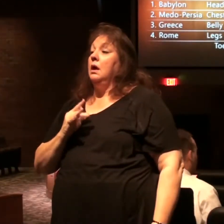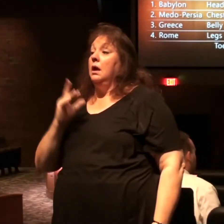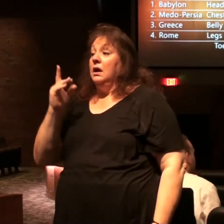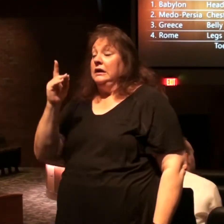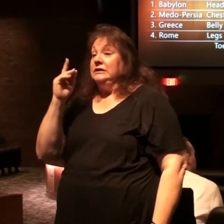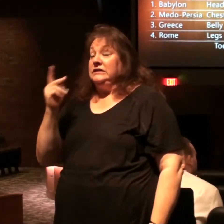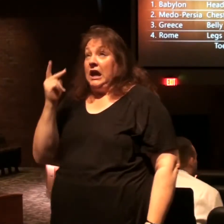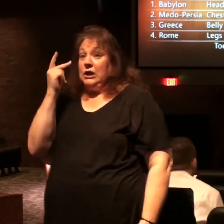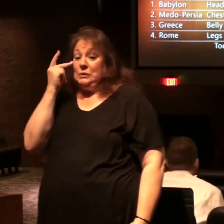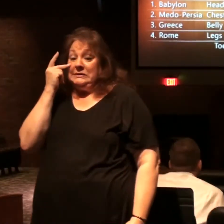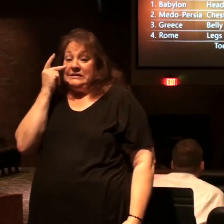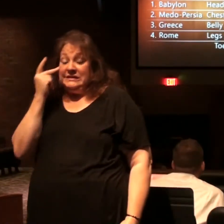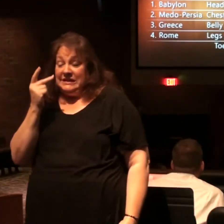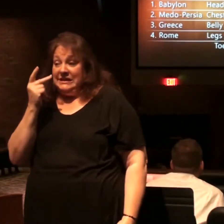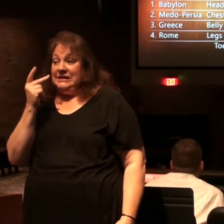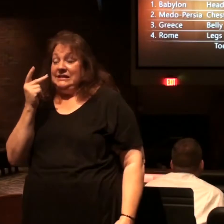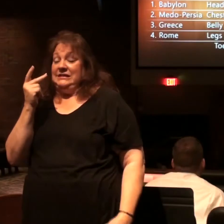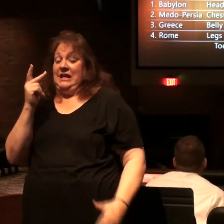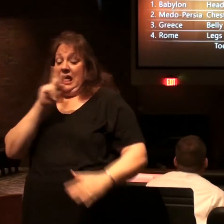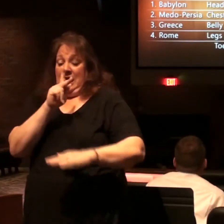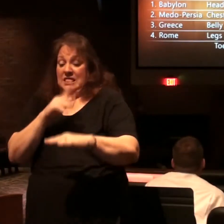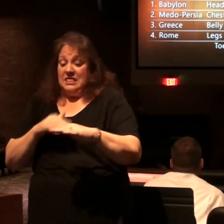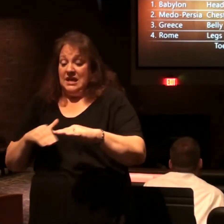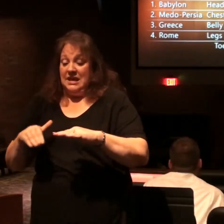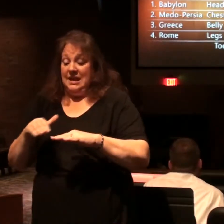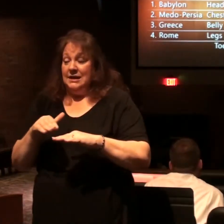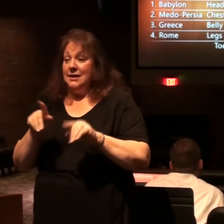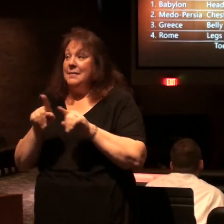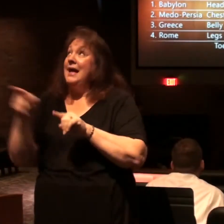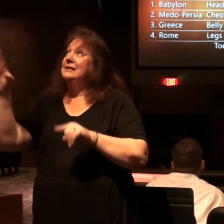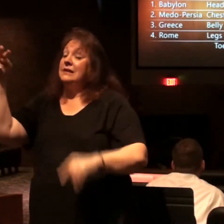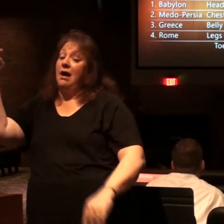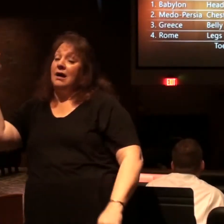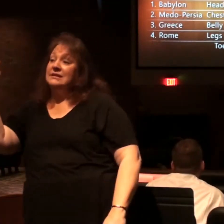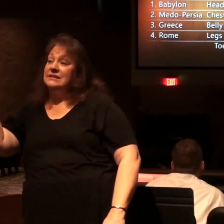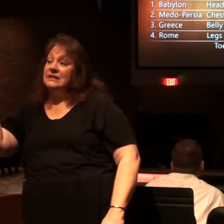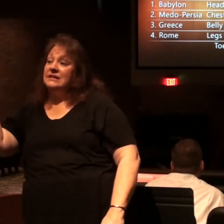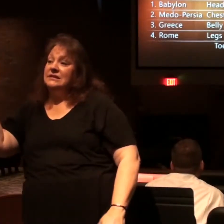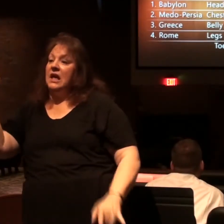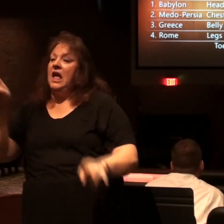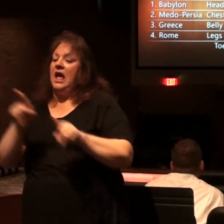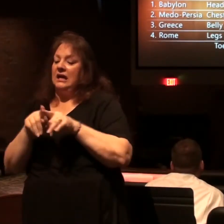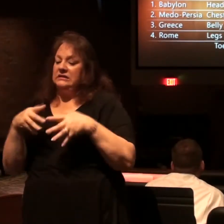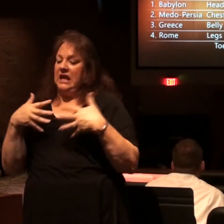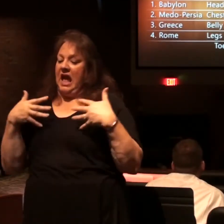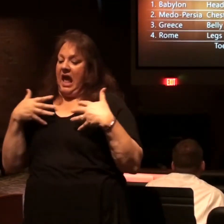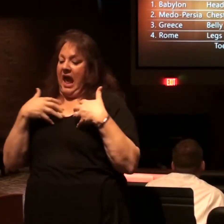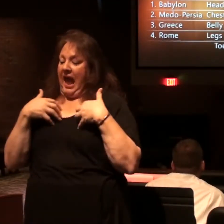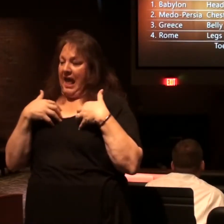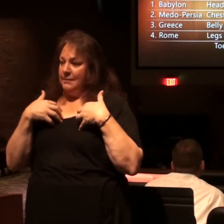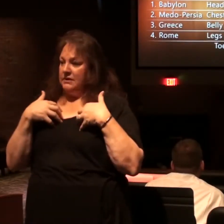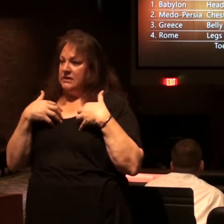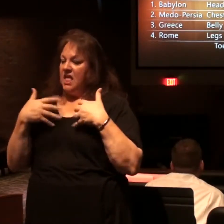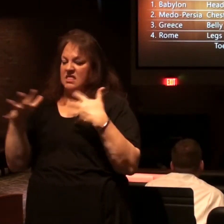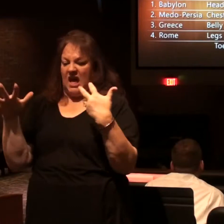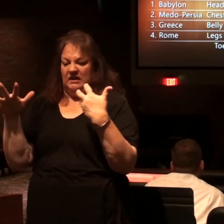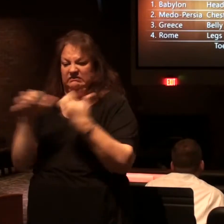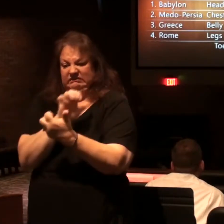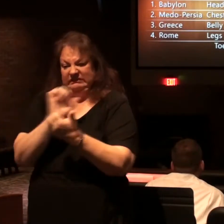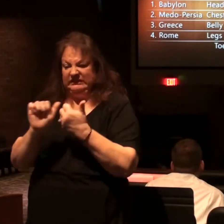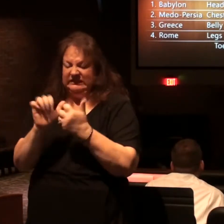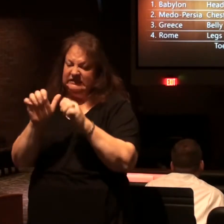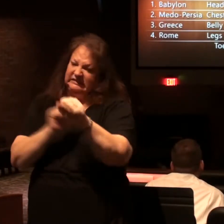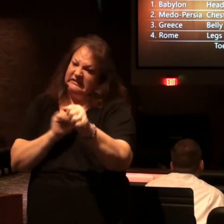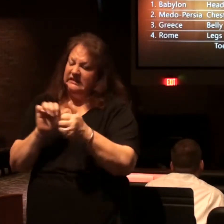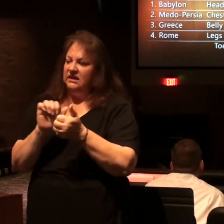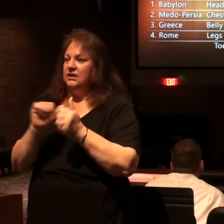Daniel sees them from government perspective they have ravenous animals and tear each other apart but you see it's the same